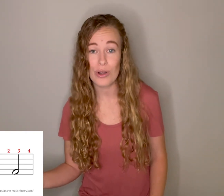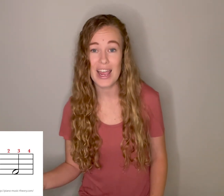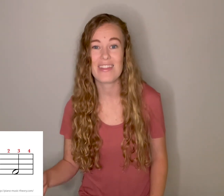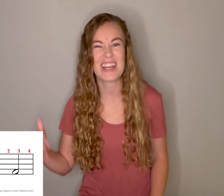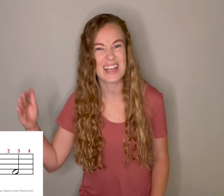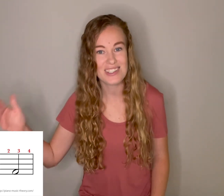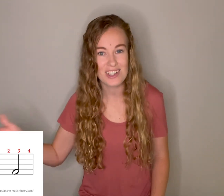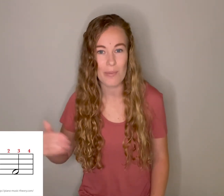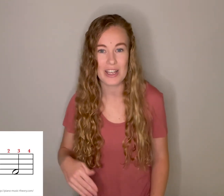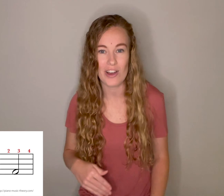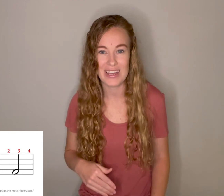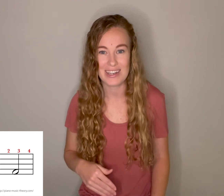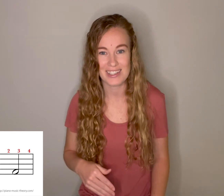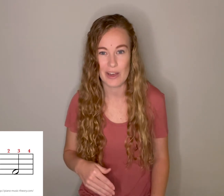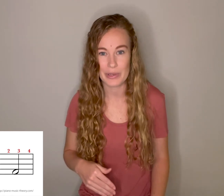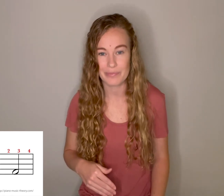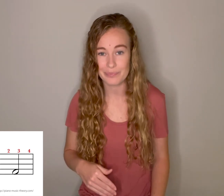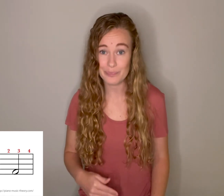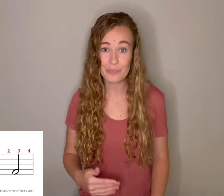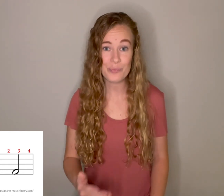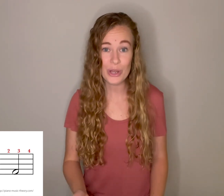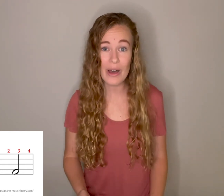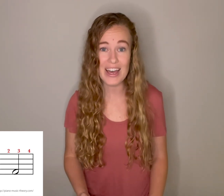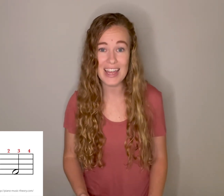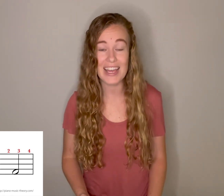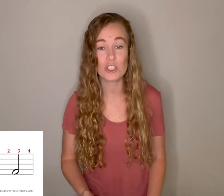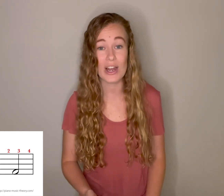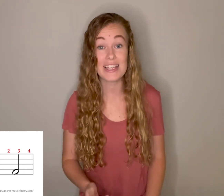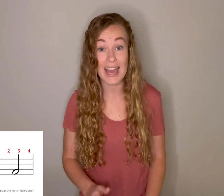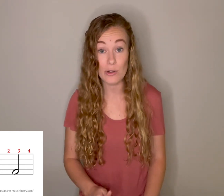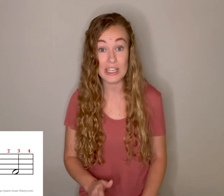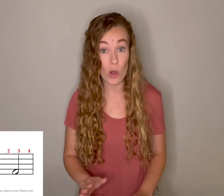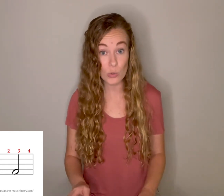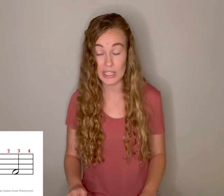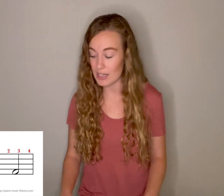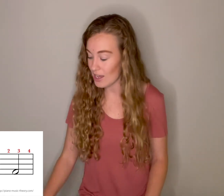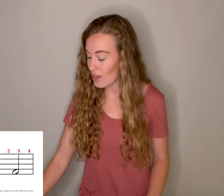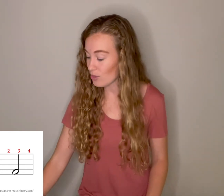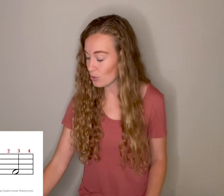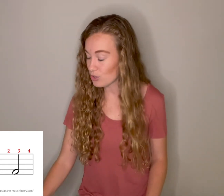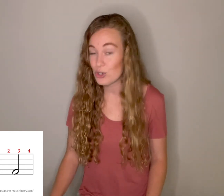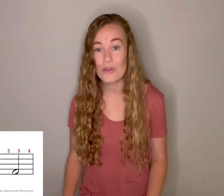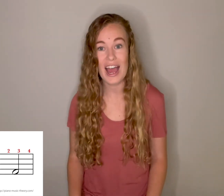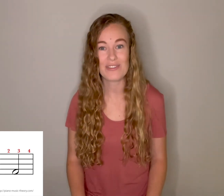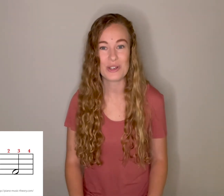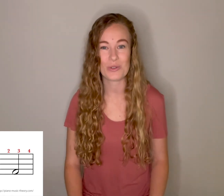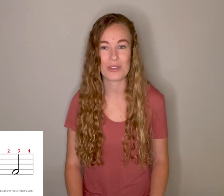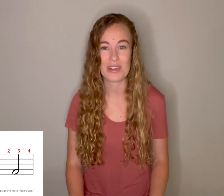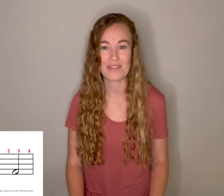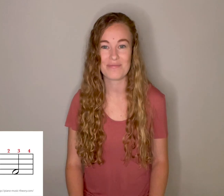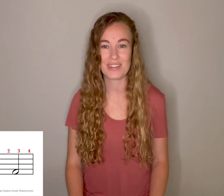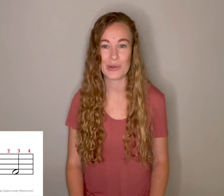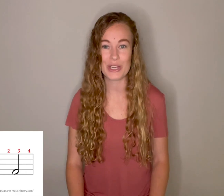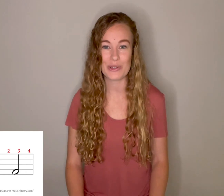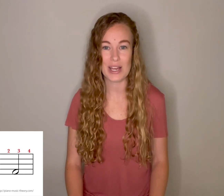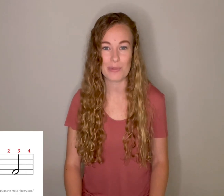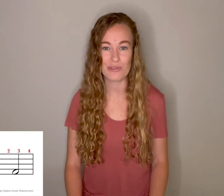and then again stopping on the next downbeat. Go ahead and try counting only those two half notes with me. Here we go. Tap your foot,